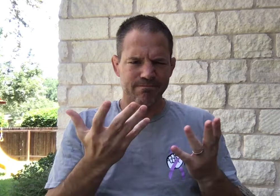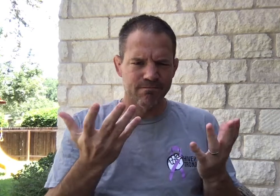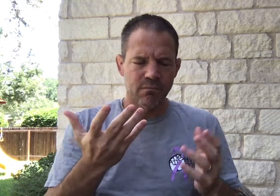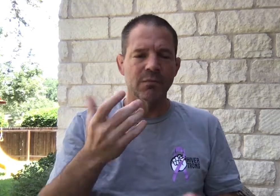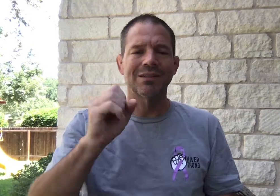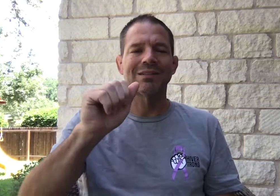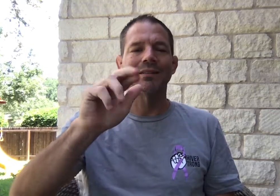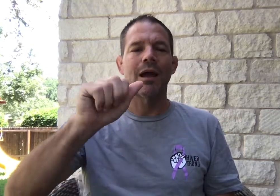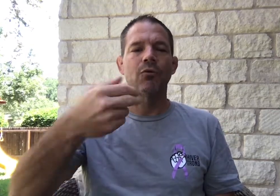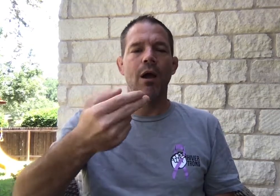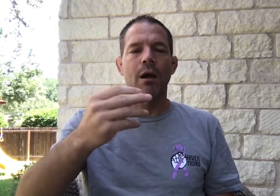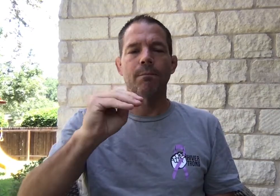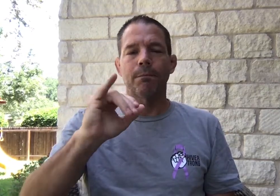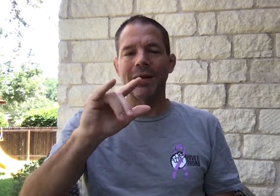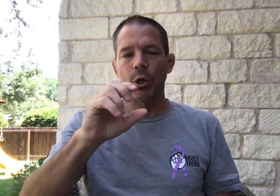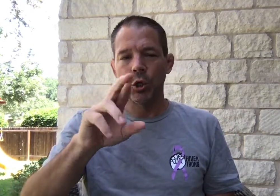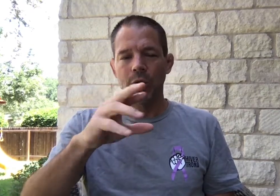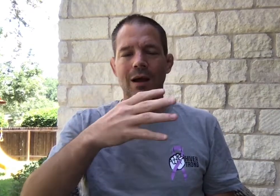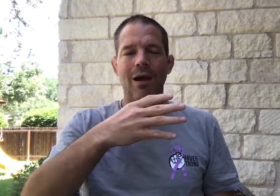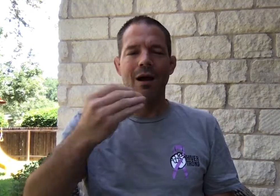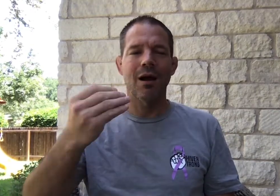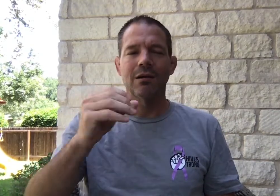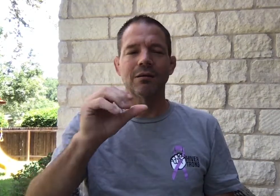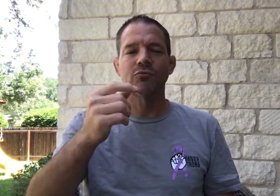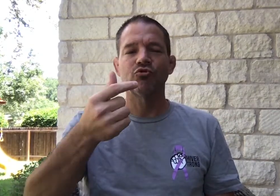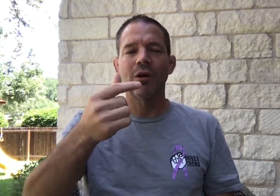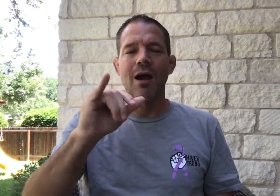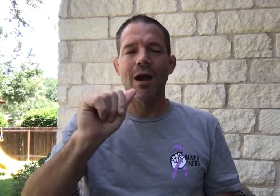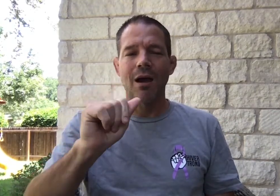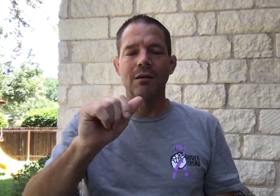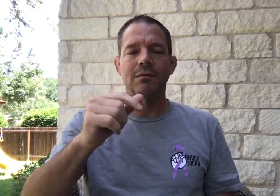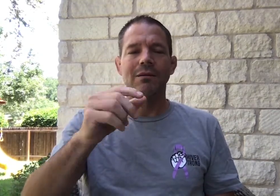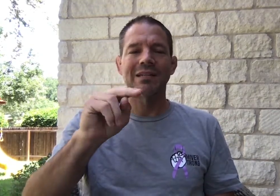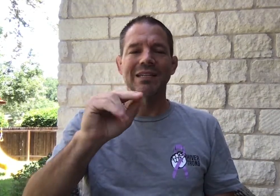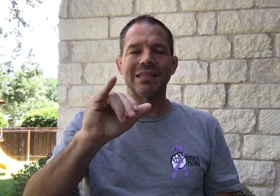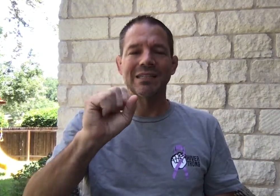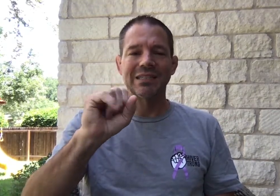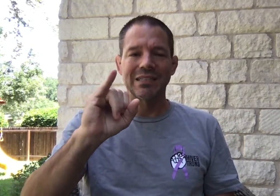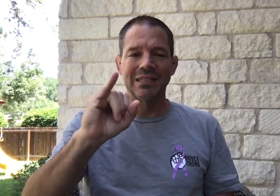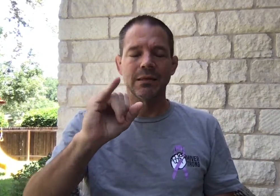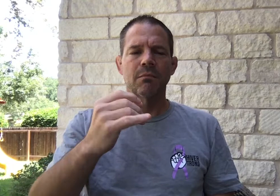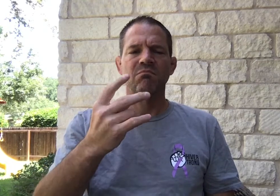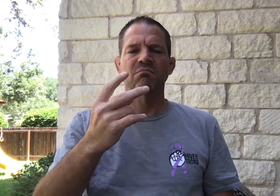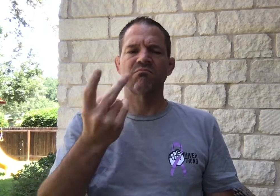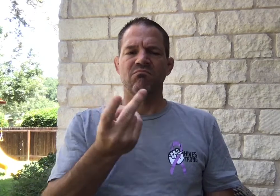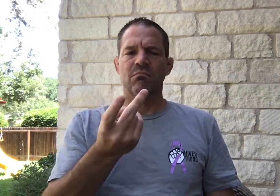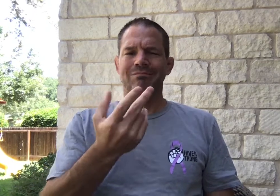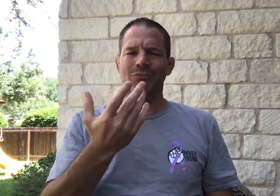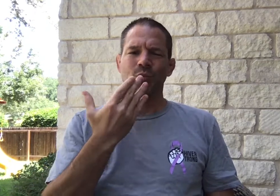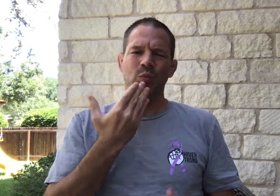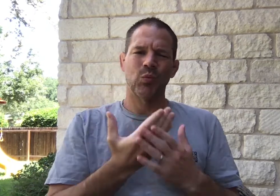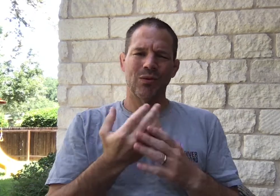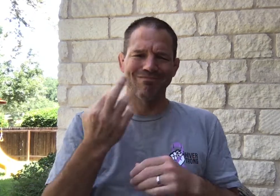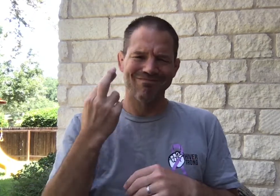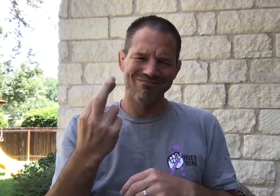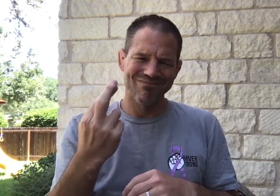up by Sarah Miller and Gia Nisi. They are very good